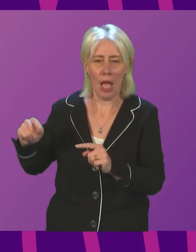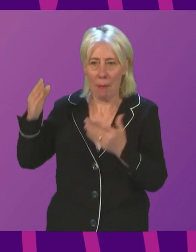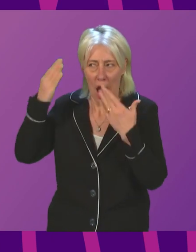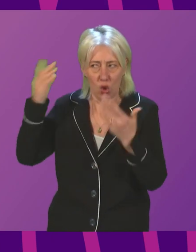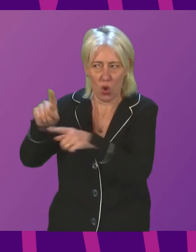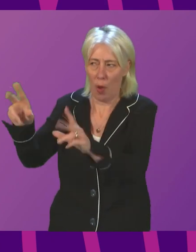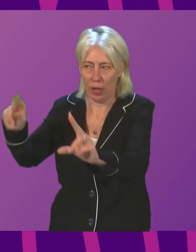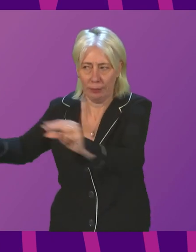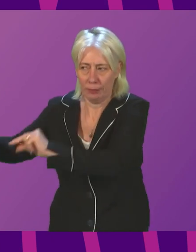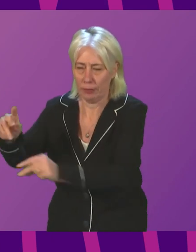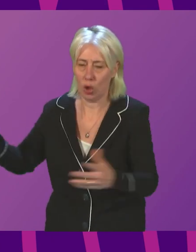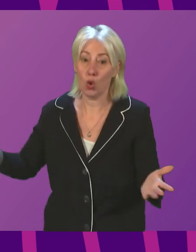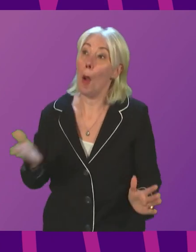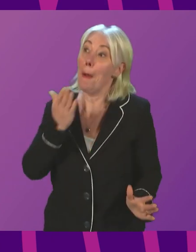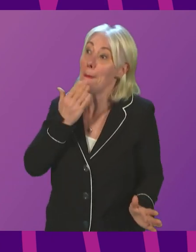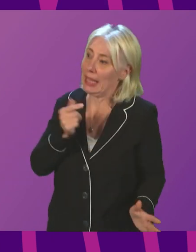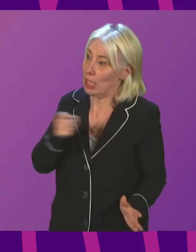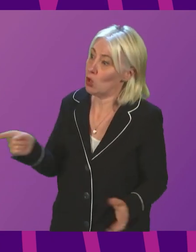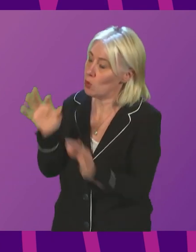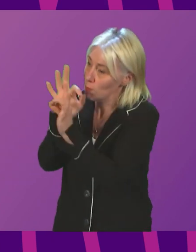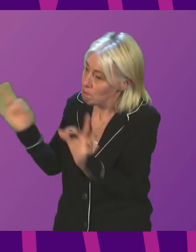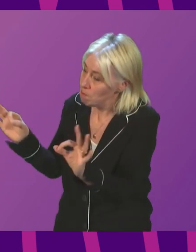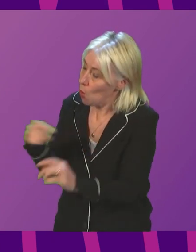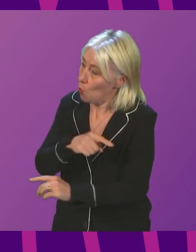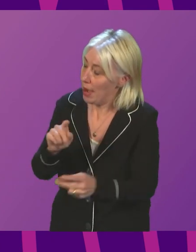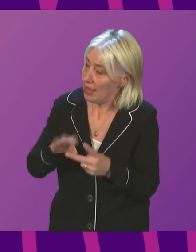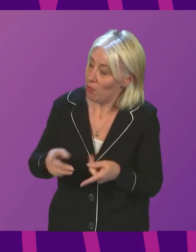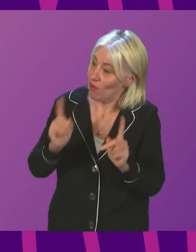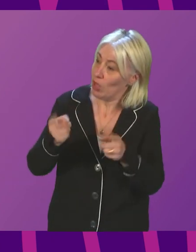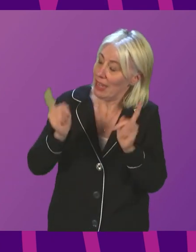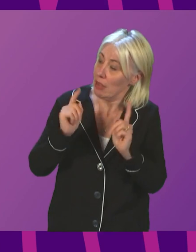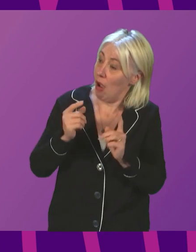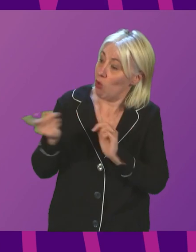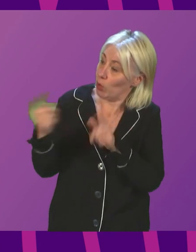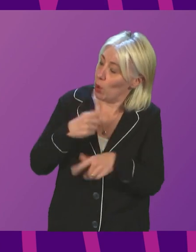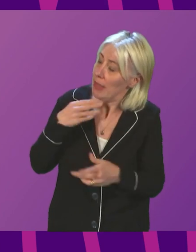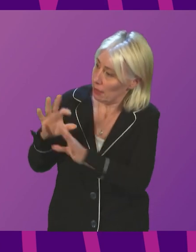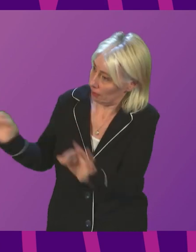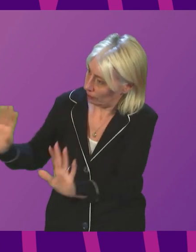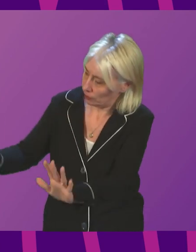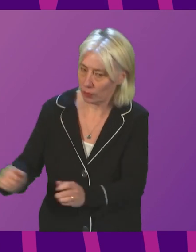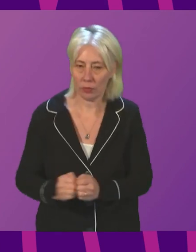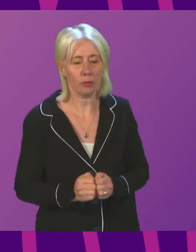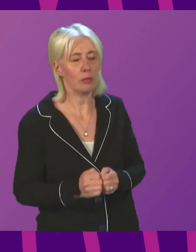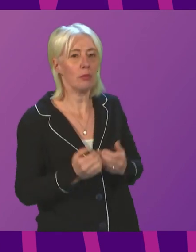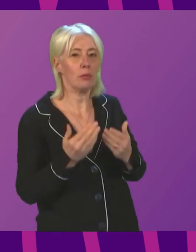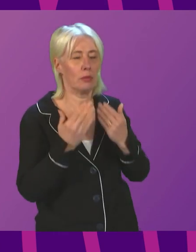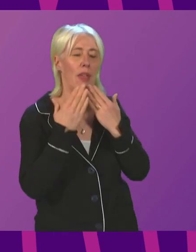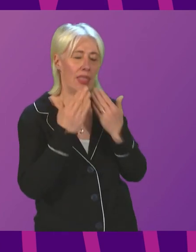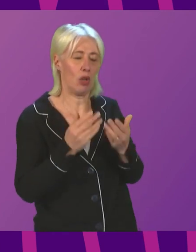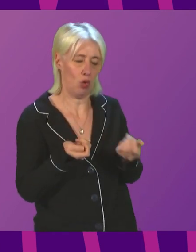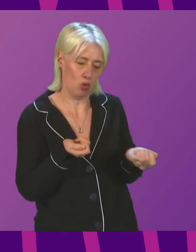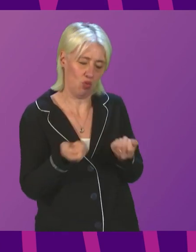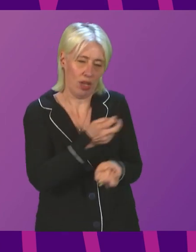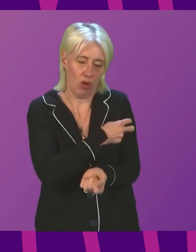what is being said. So, I would be grateful if colleagues could be quiet when the Deputy First Minister is responding. Thank you. Thank you, President Officer. So, my